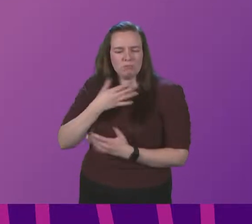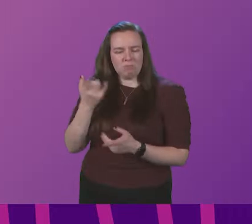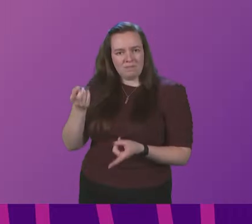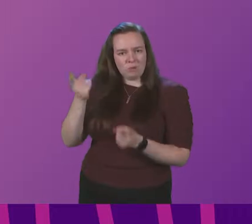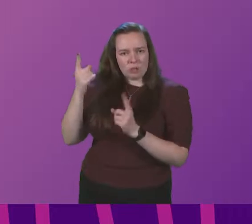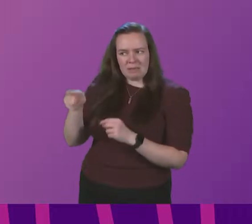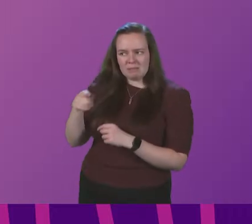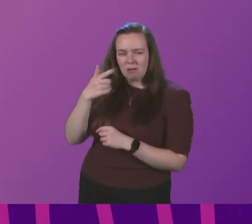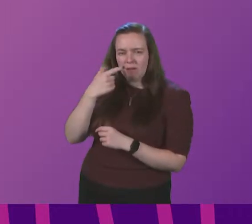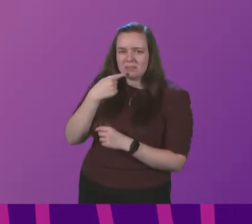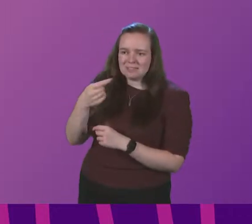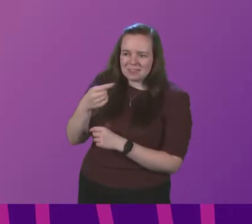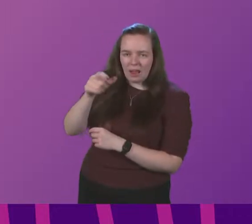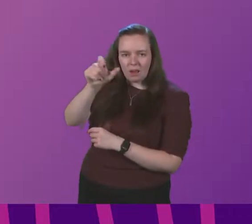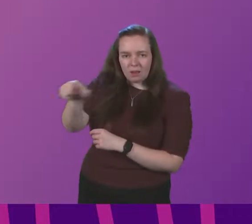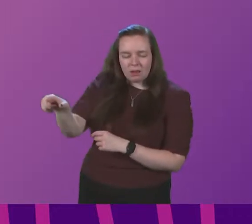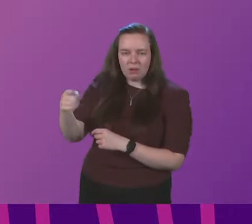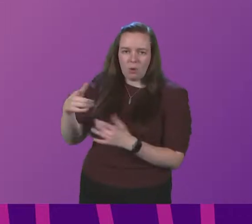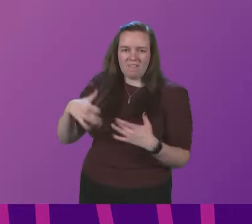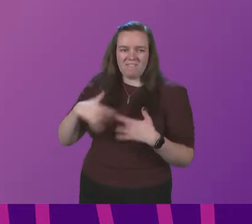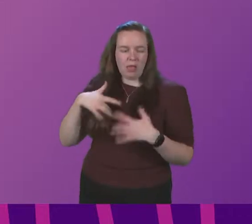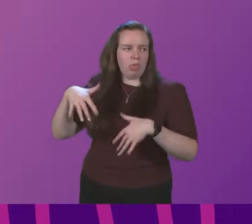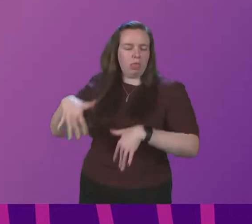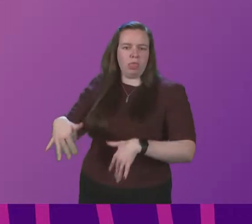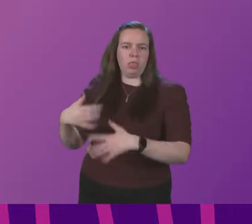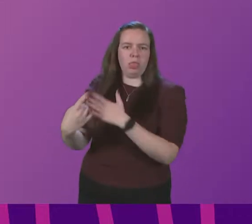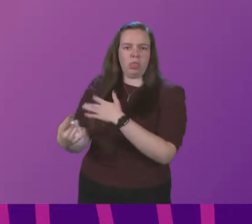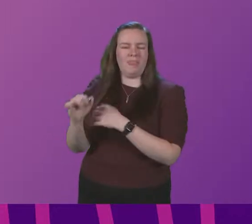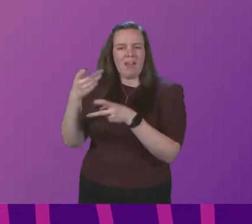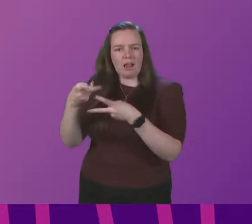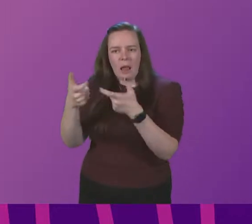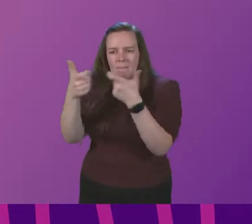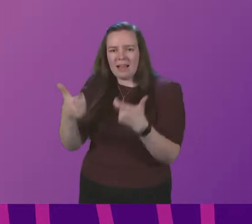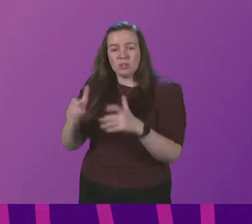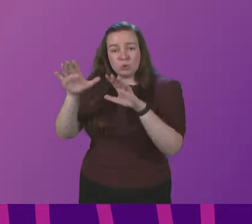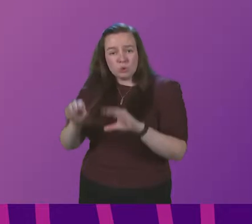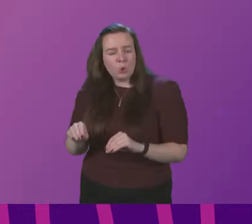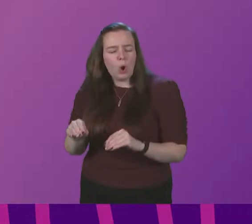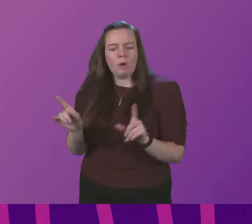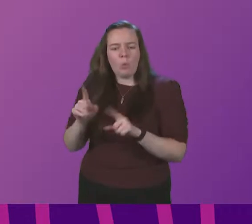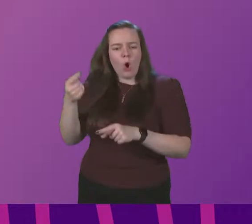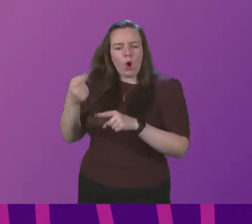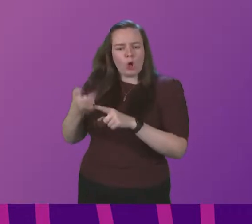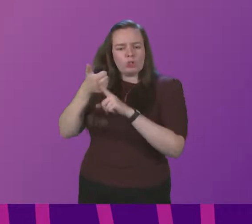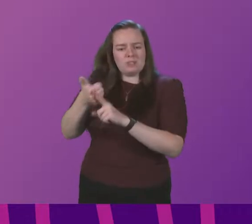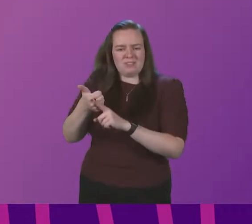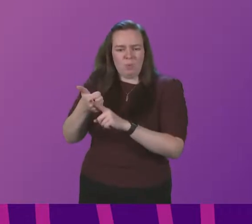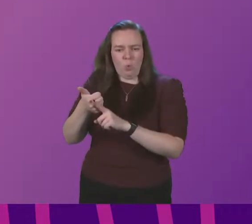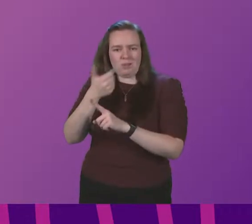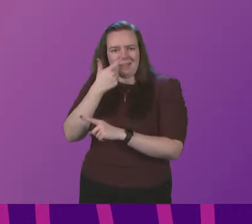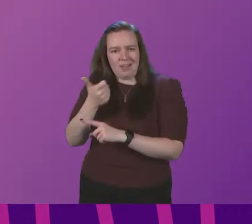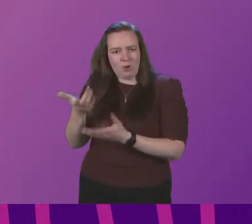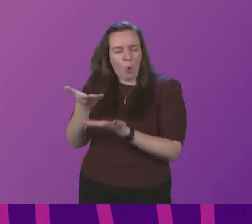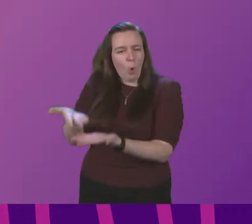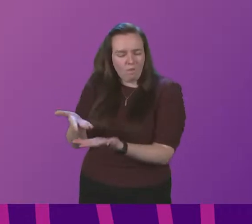First Minister say to those who feel abandoned as their care packages are withdrawn? What urgent support can she put in place?